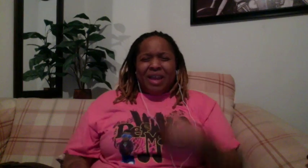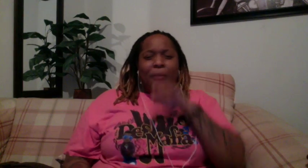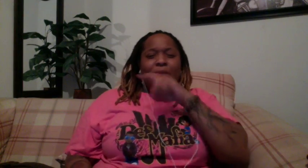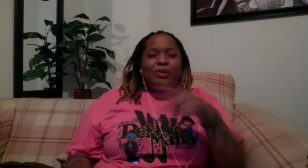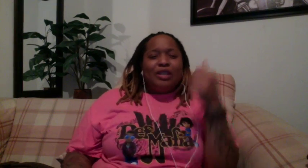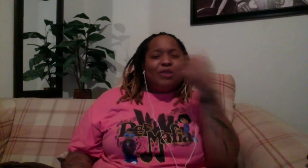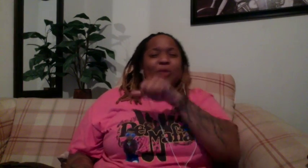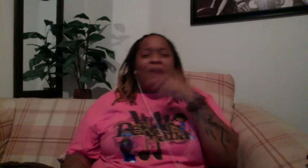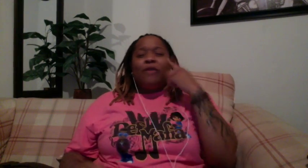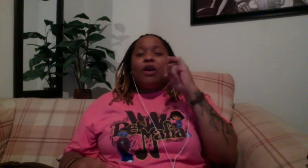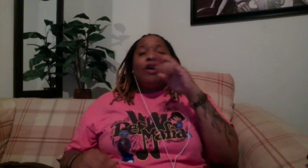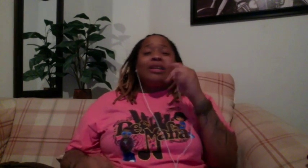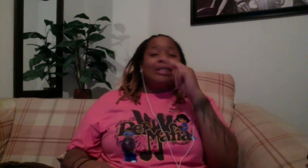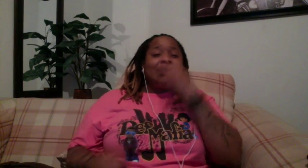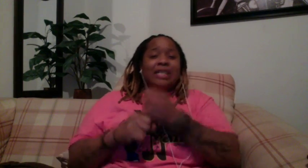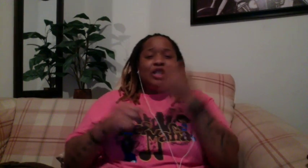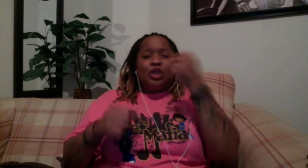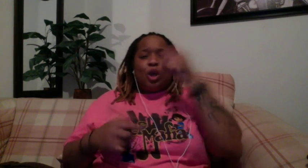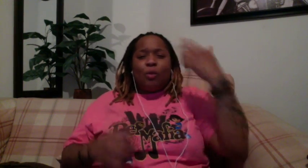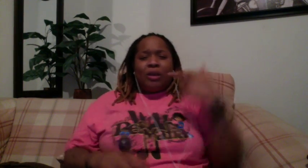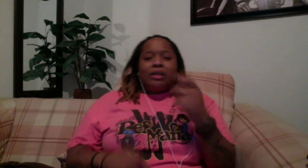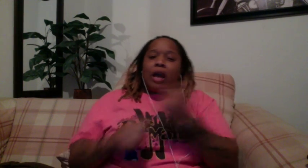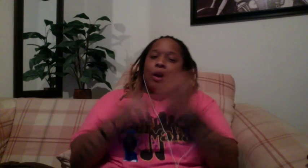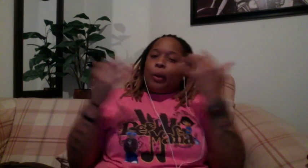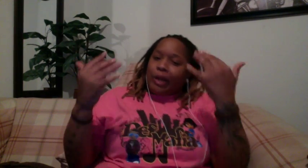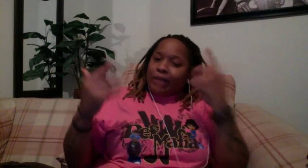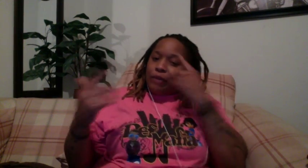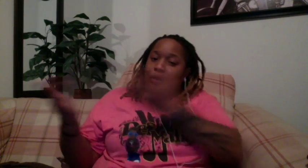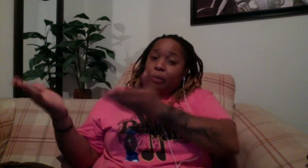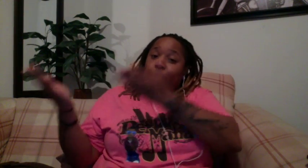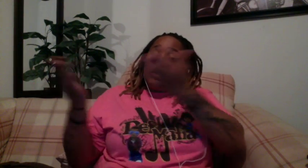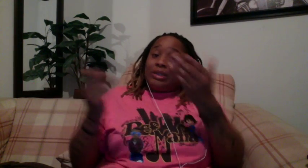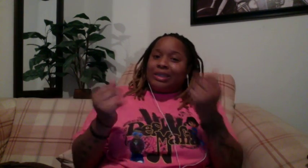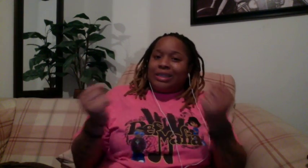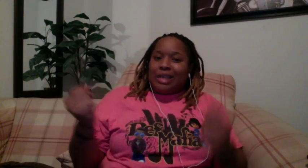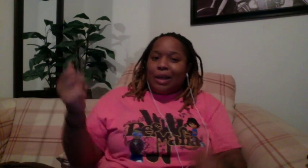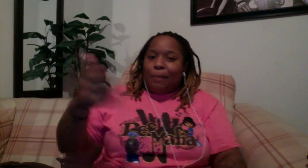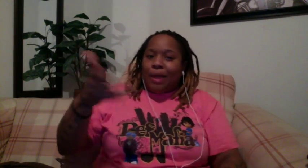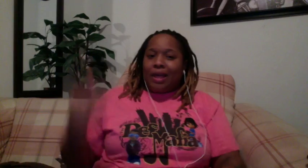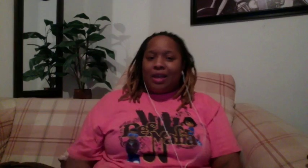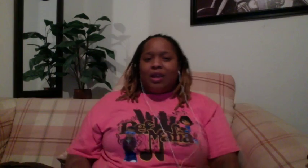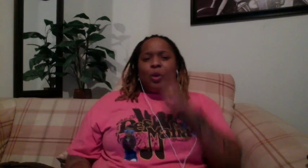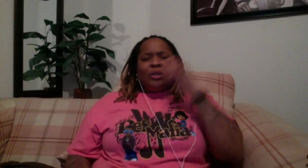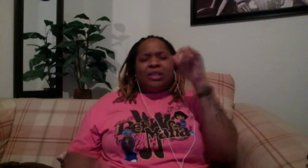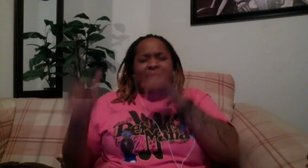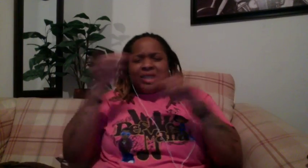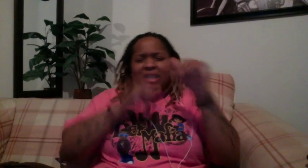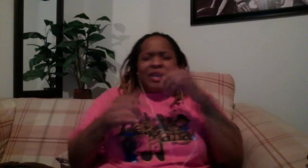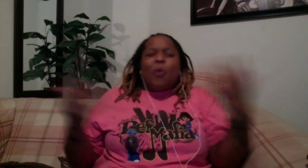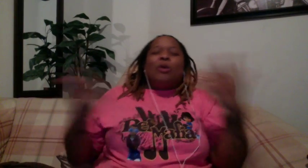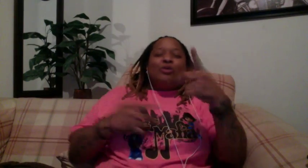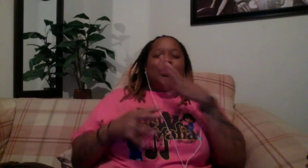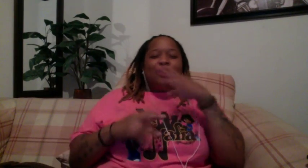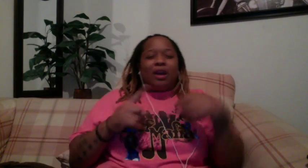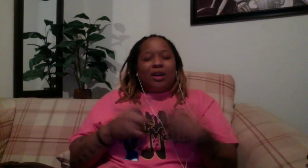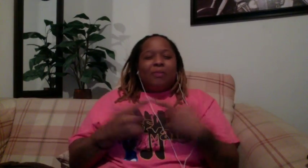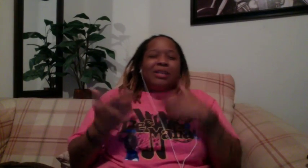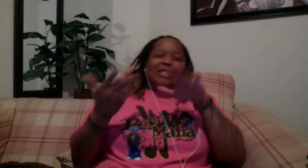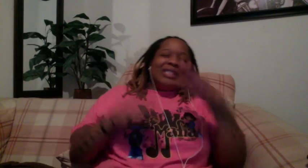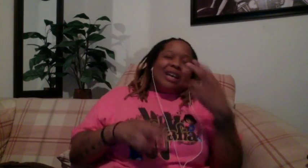I spit crack for y'all niggas To get dope, y'all gotta wait For the transporter to get back So who's the illest, what you talking about Die